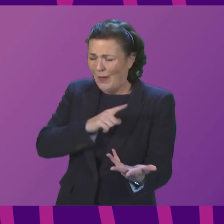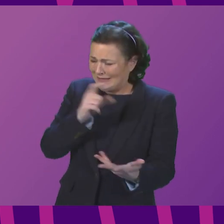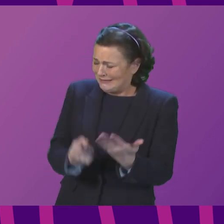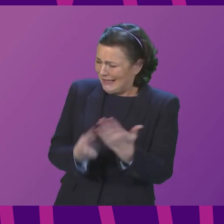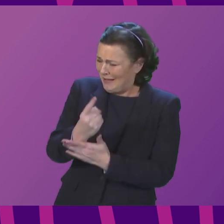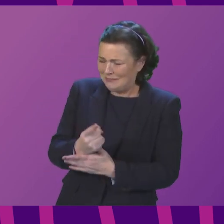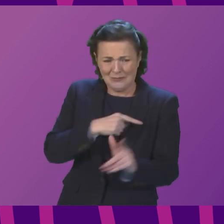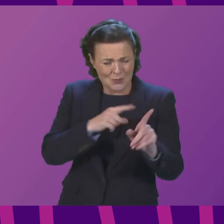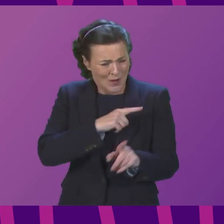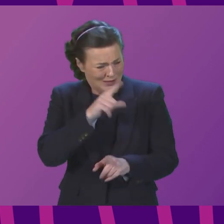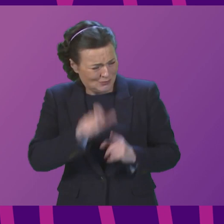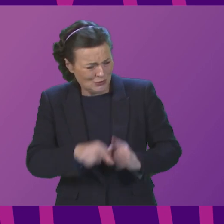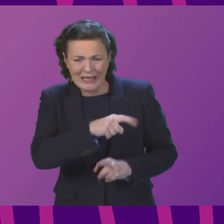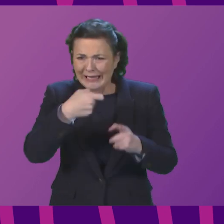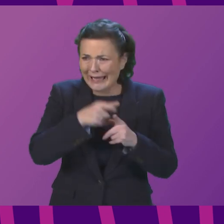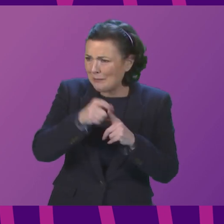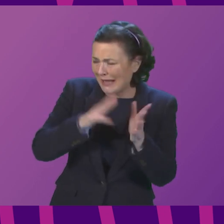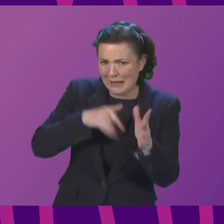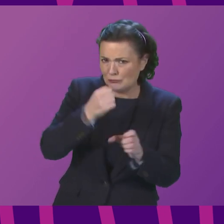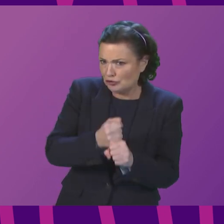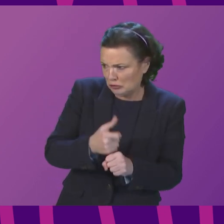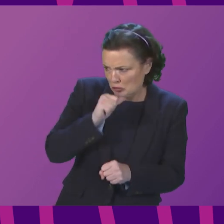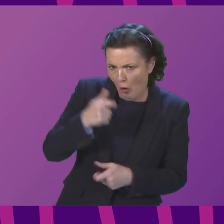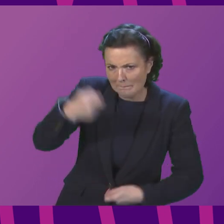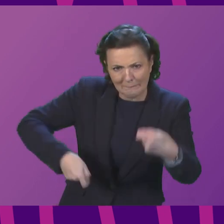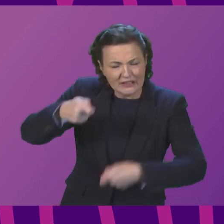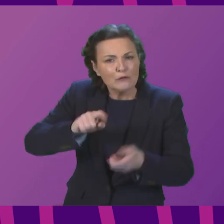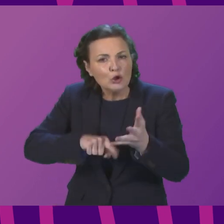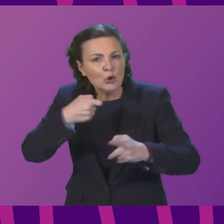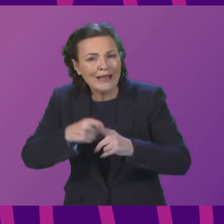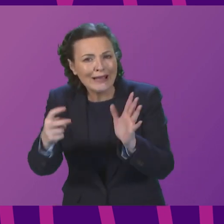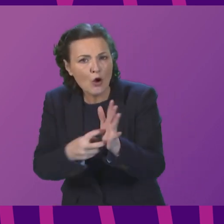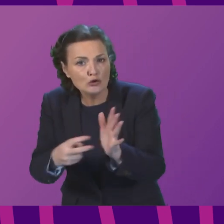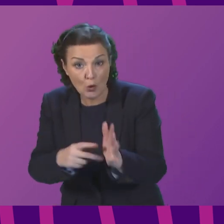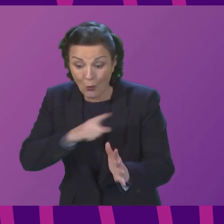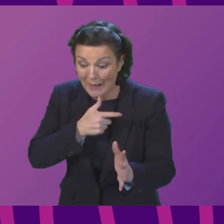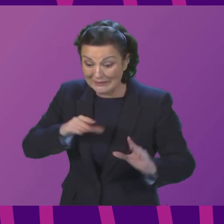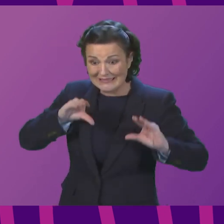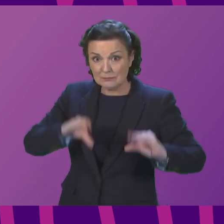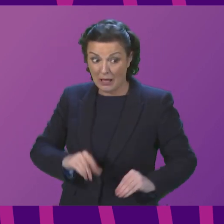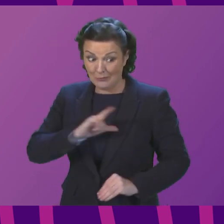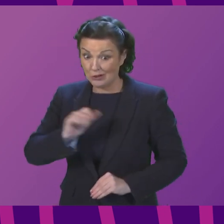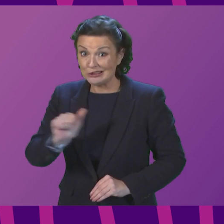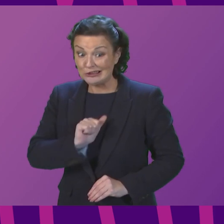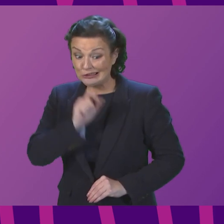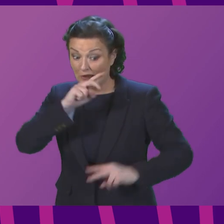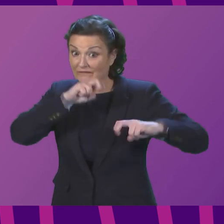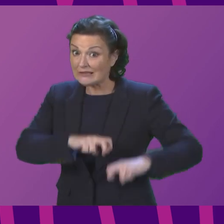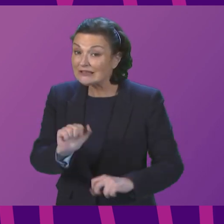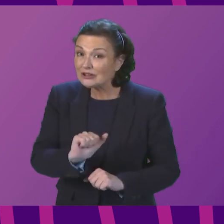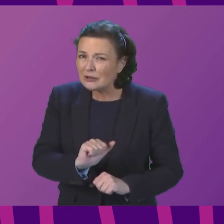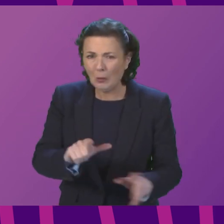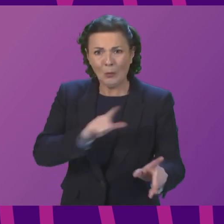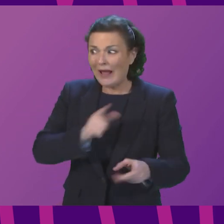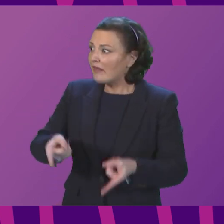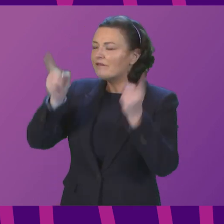time when KPMG are not bidding for UK Government contracts because these have been suspended, pending investigation? Why is